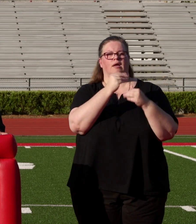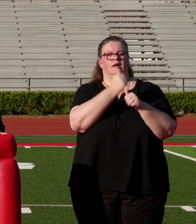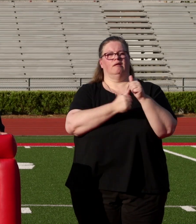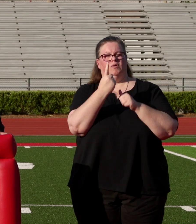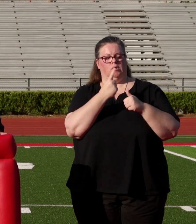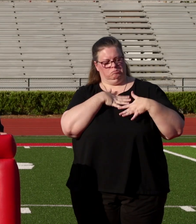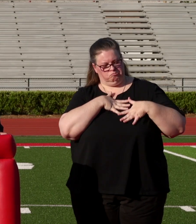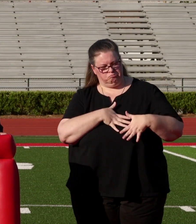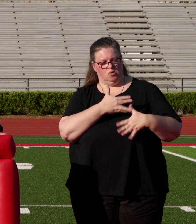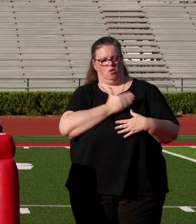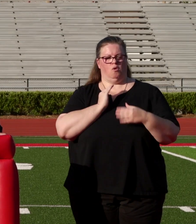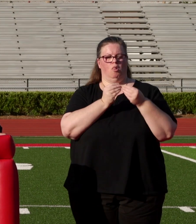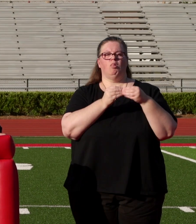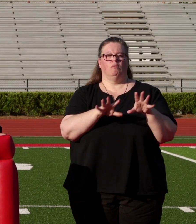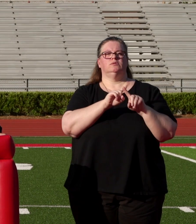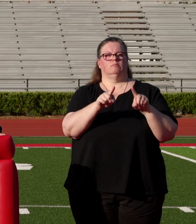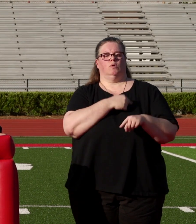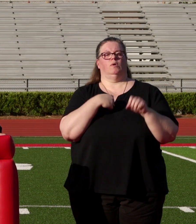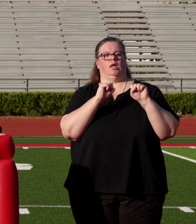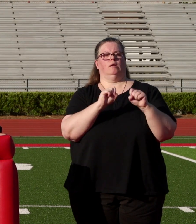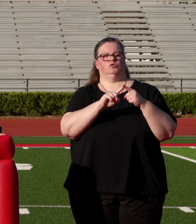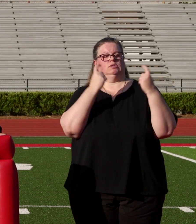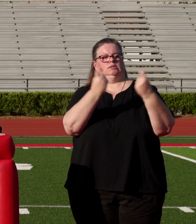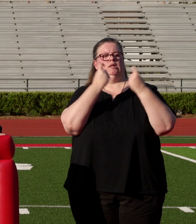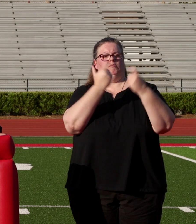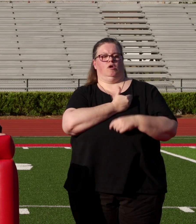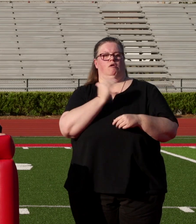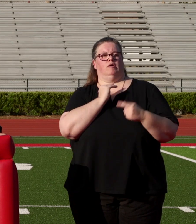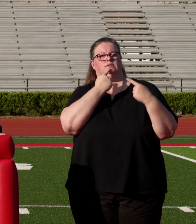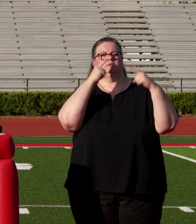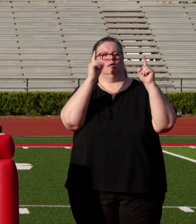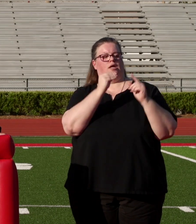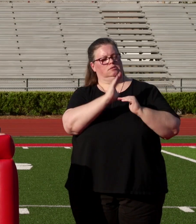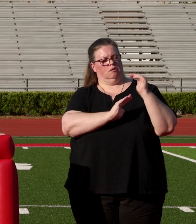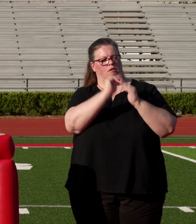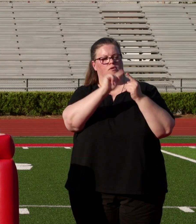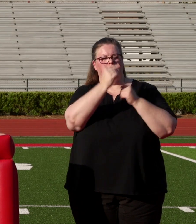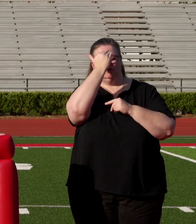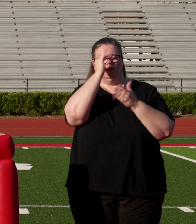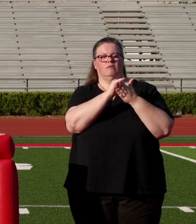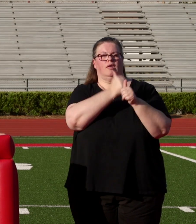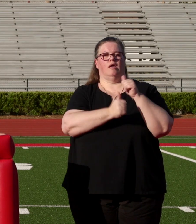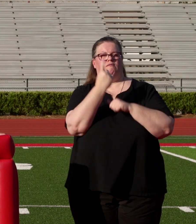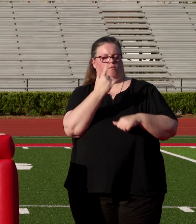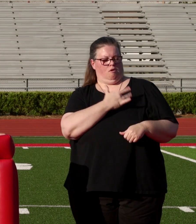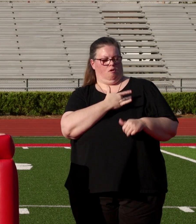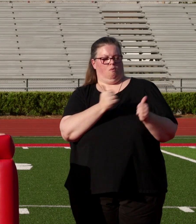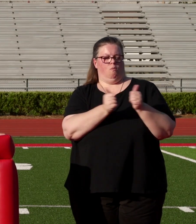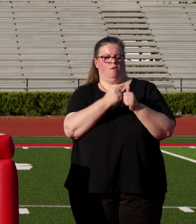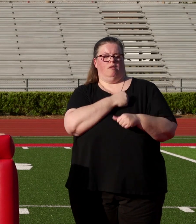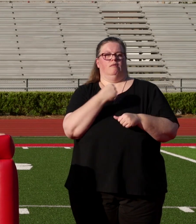mourns our losses, but at least we have been able to celebrate our successes. And it's comforting to know that everyone's hearts are with us.